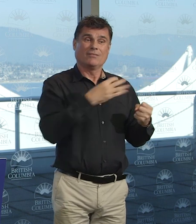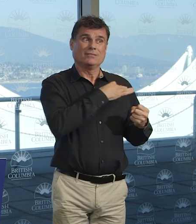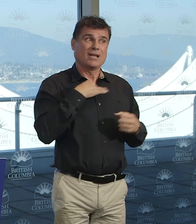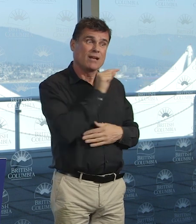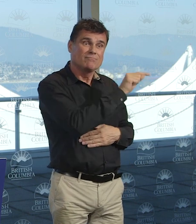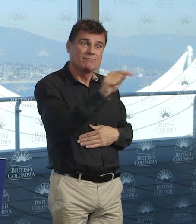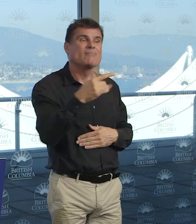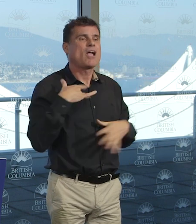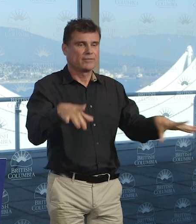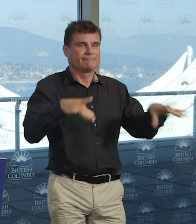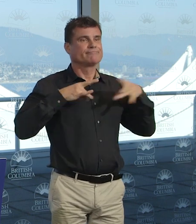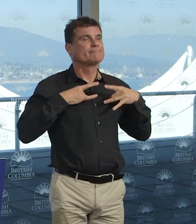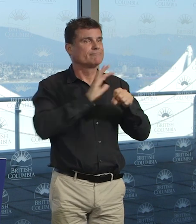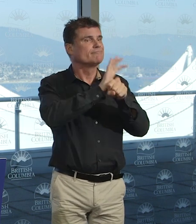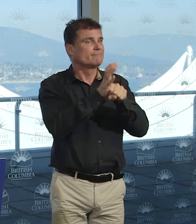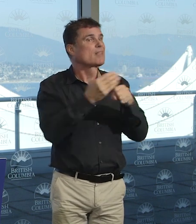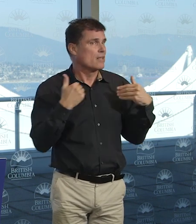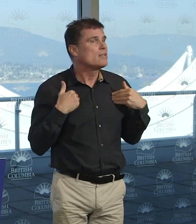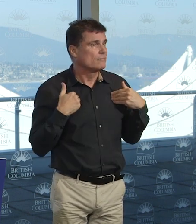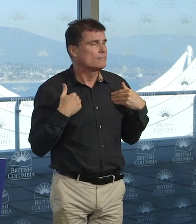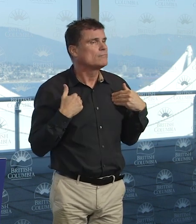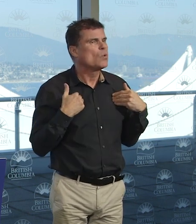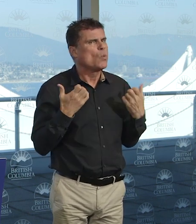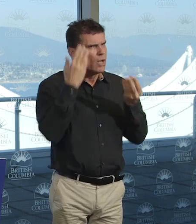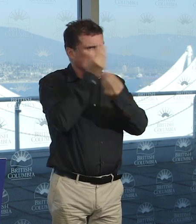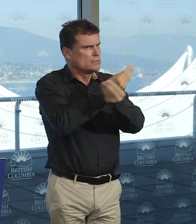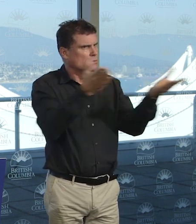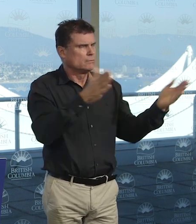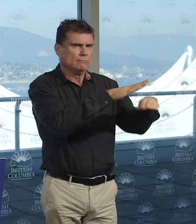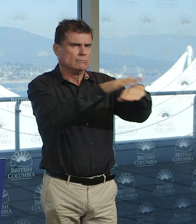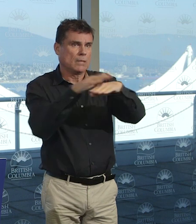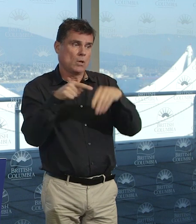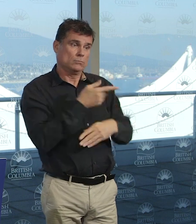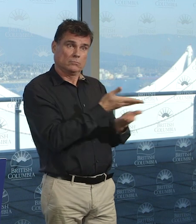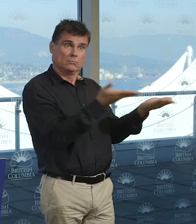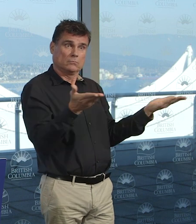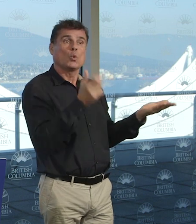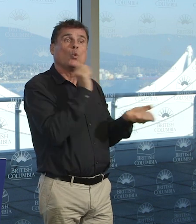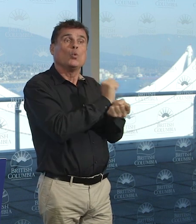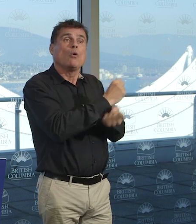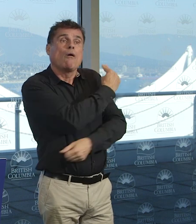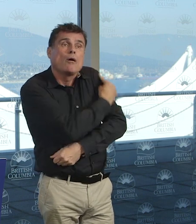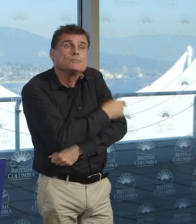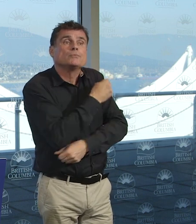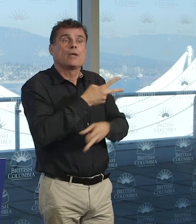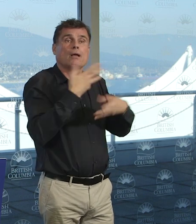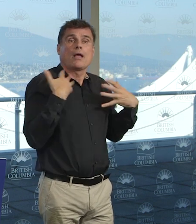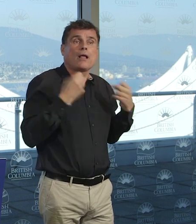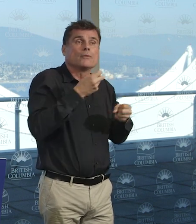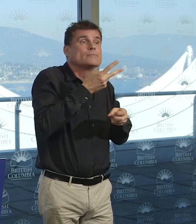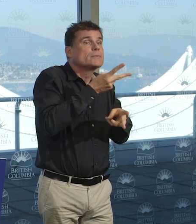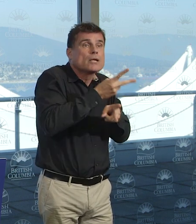I really want to talk about my colleagues. I know how challenging it is when we are dealing with a new virus, a